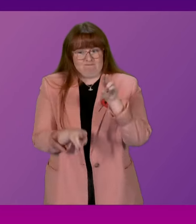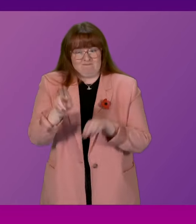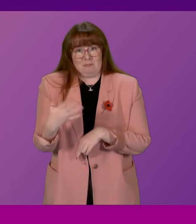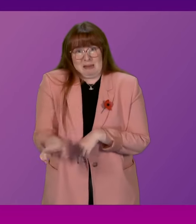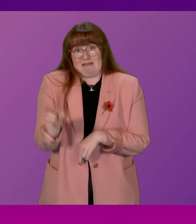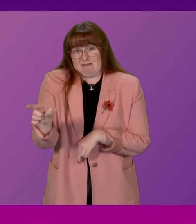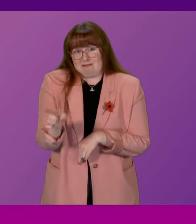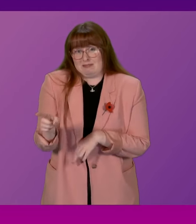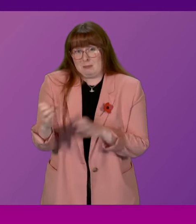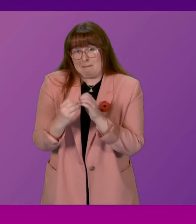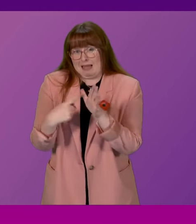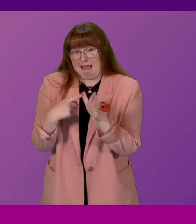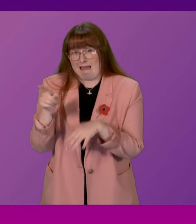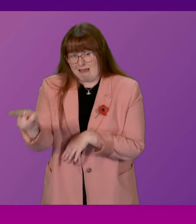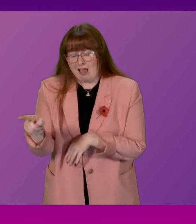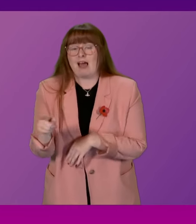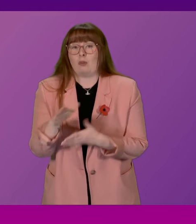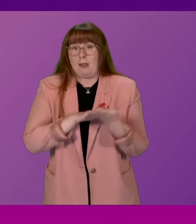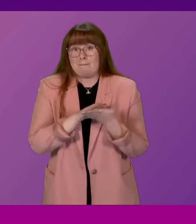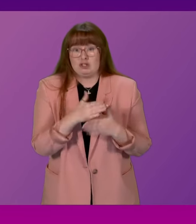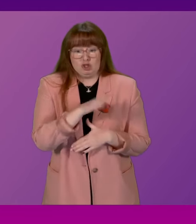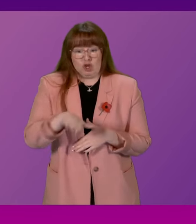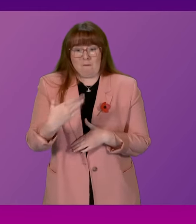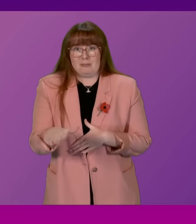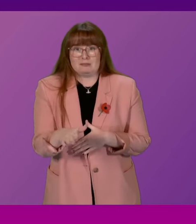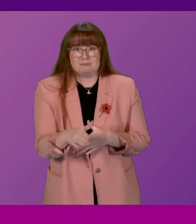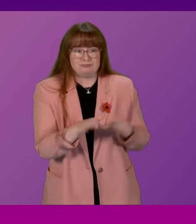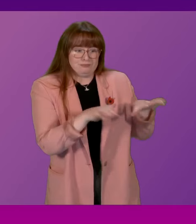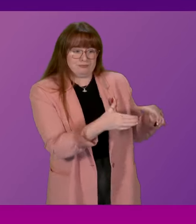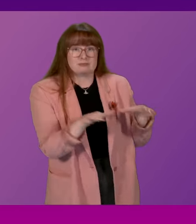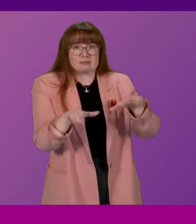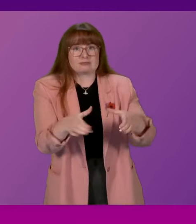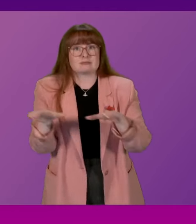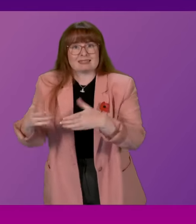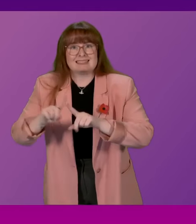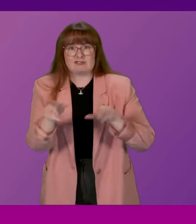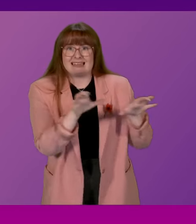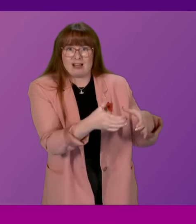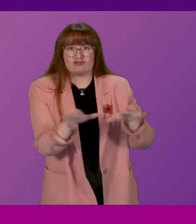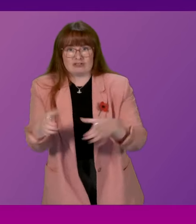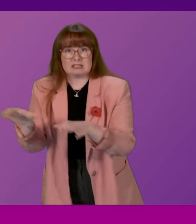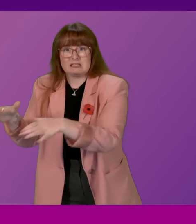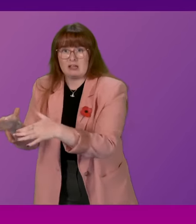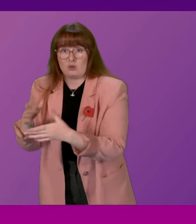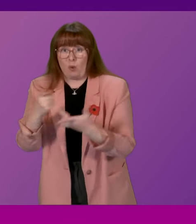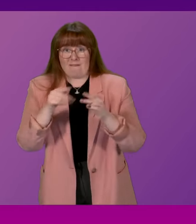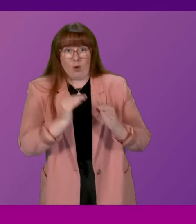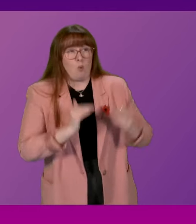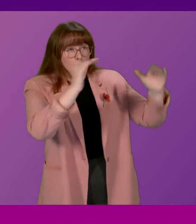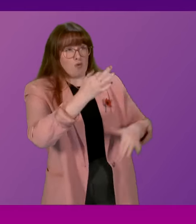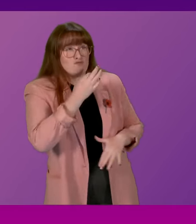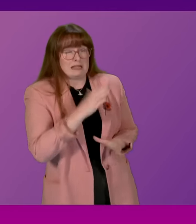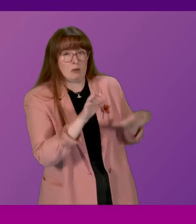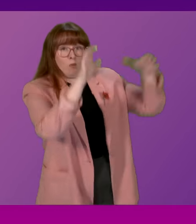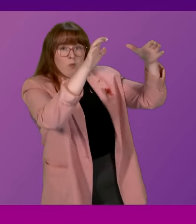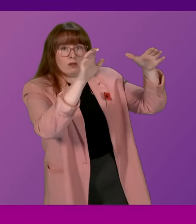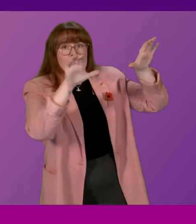of course, as I have said, the children were categorised into various different categories, with, of course, those that were the most high risk then